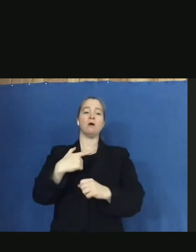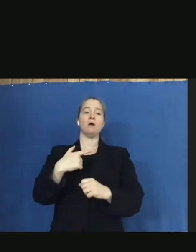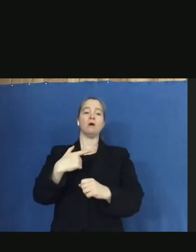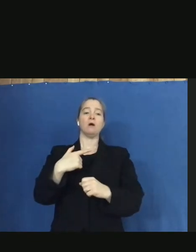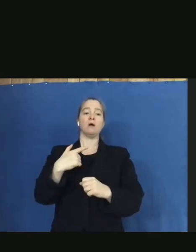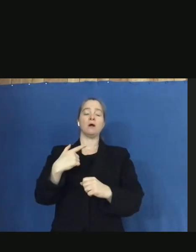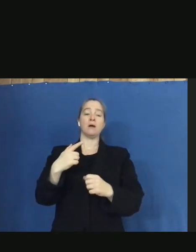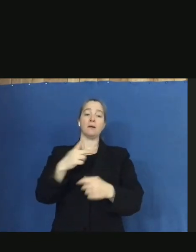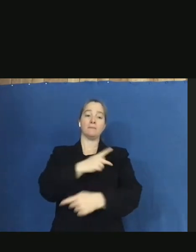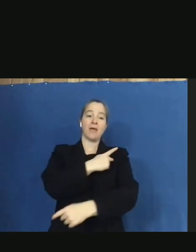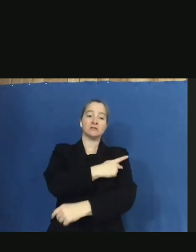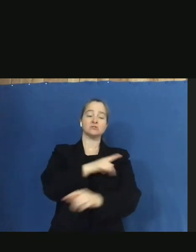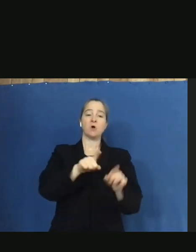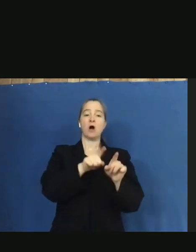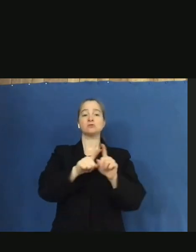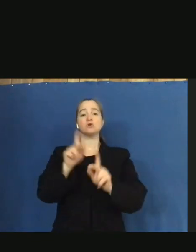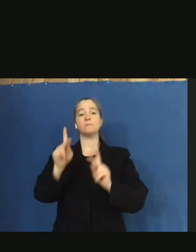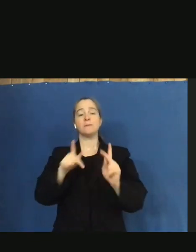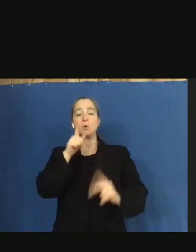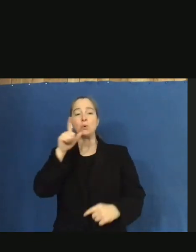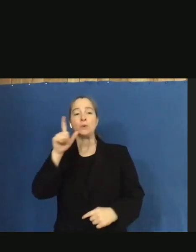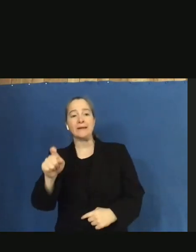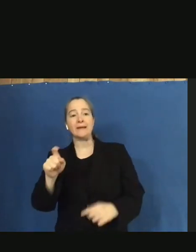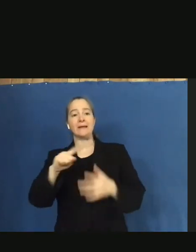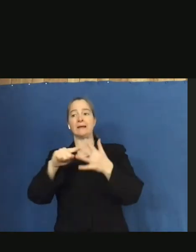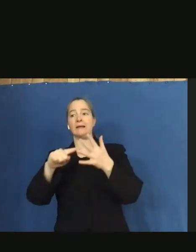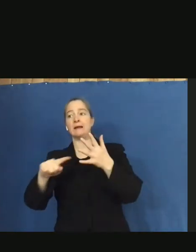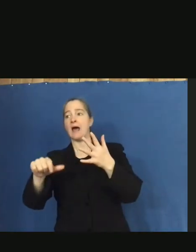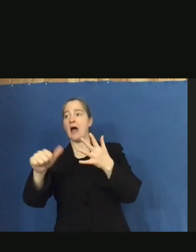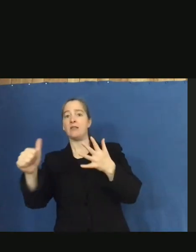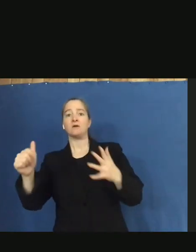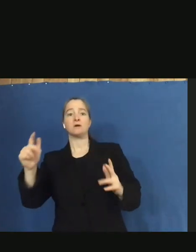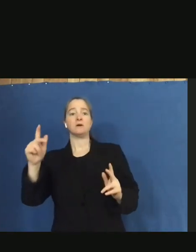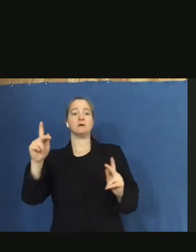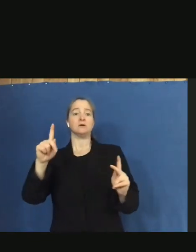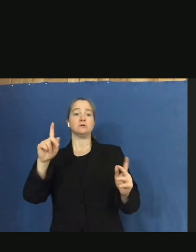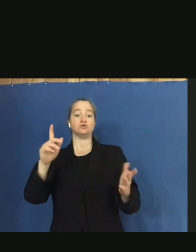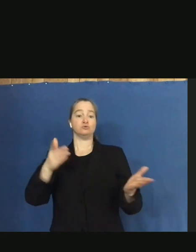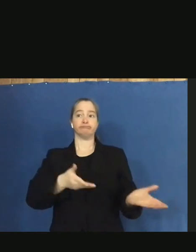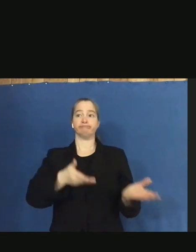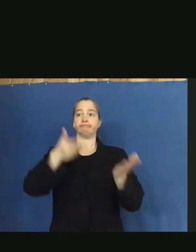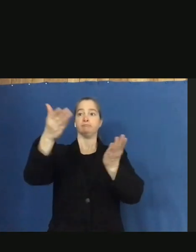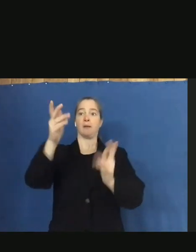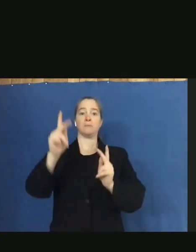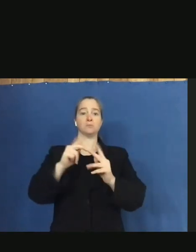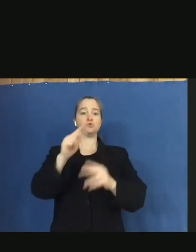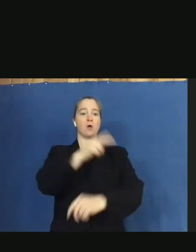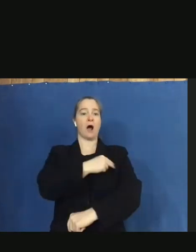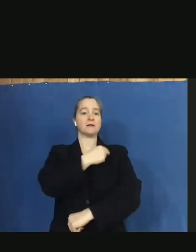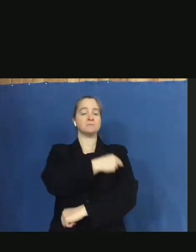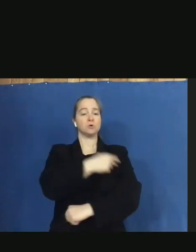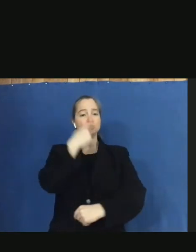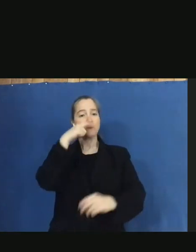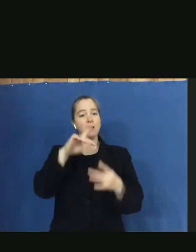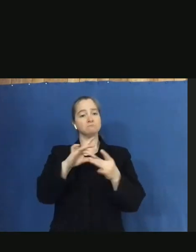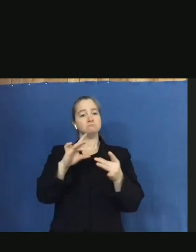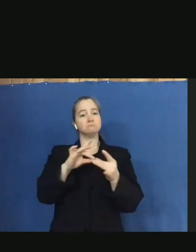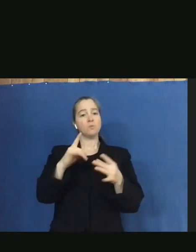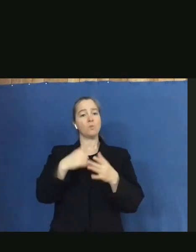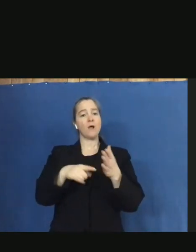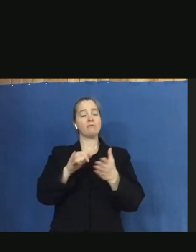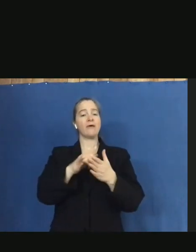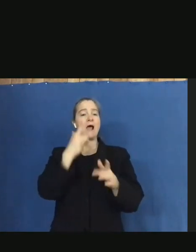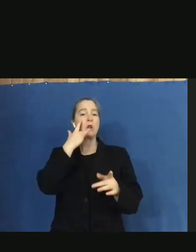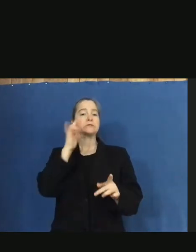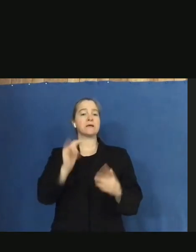in need. And so that those workers can get to Pennsylvanians in need and get to the hospital system. Can you talk about what those efforts look like and maybe